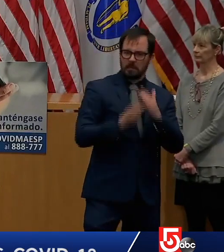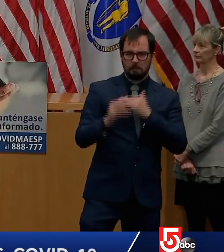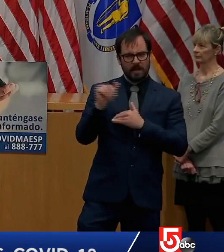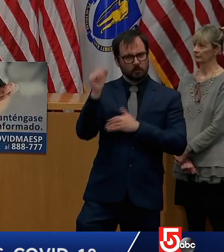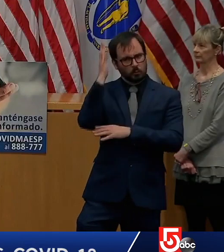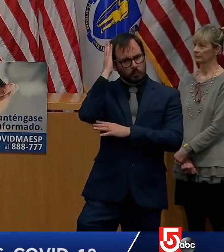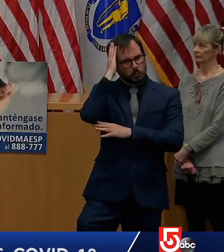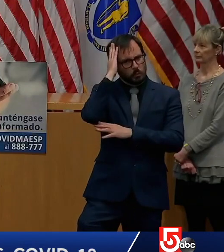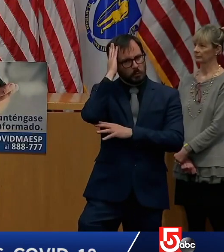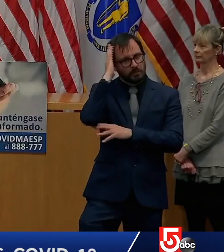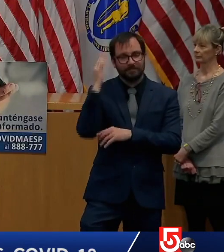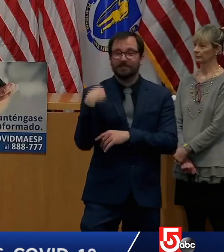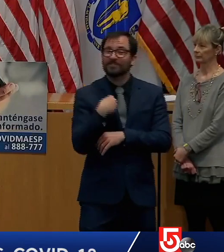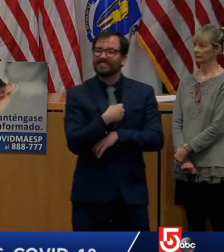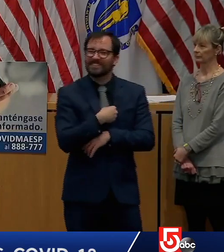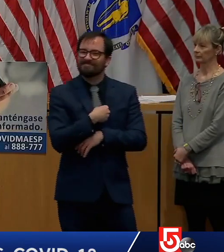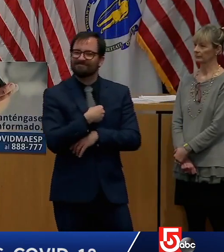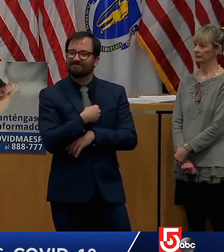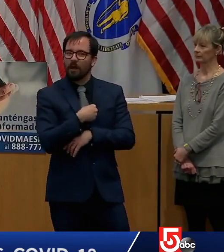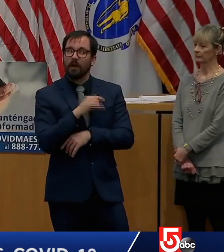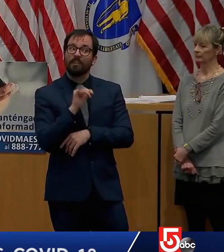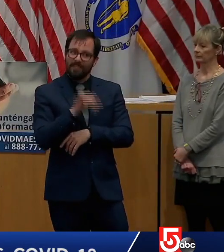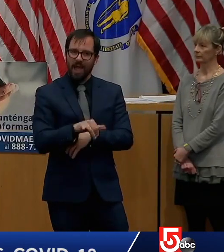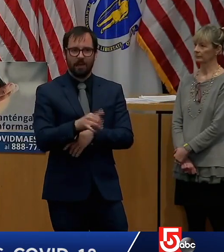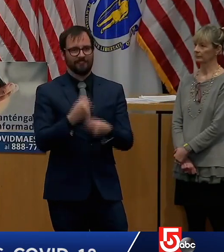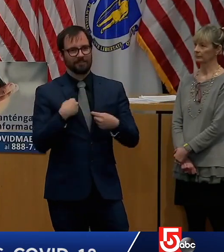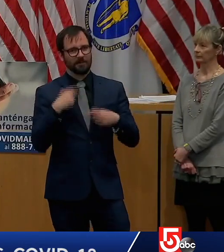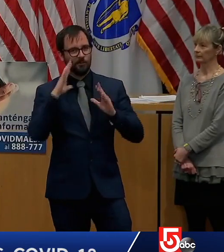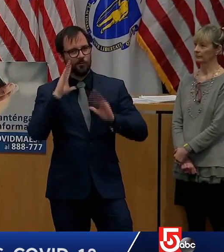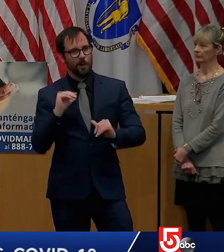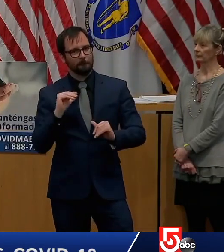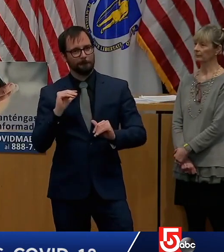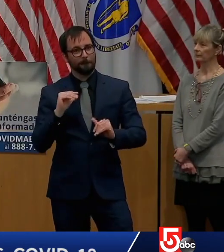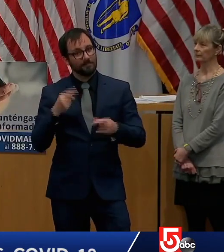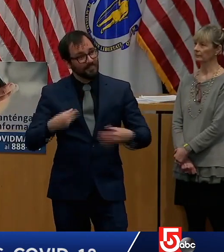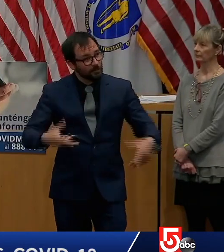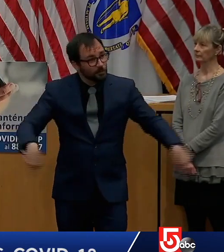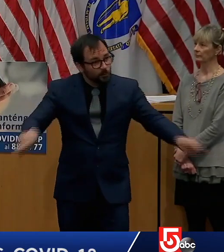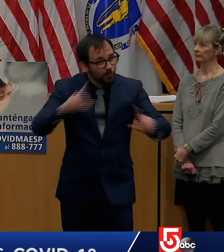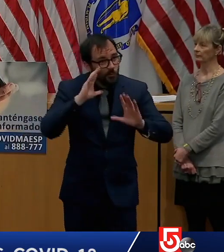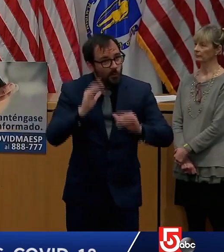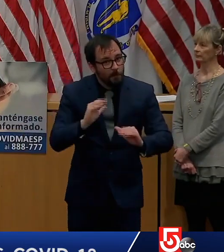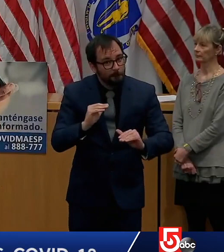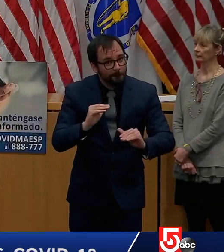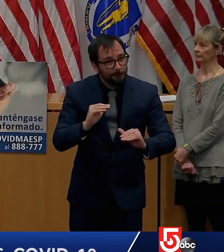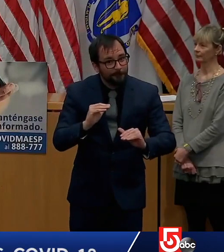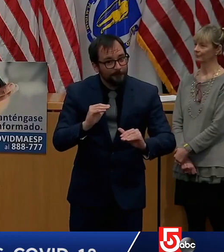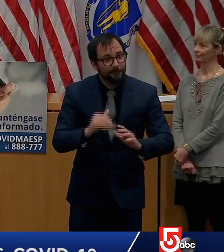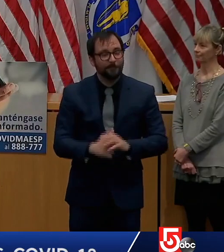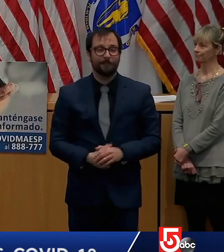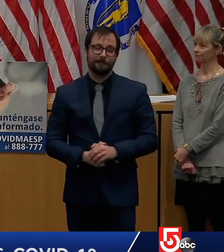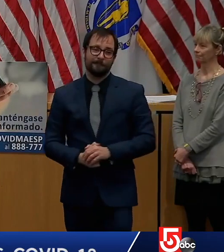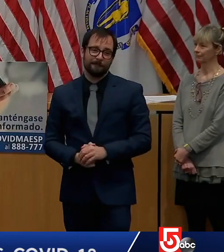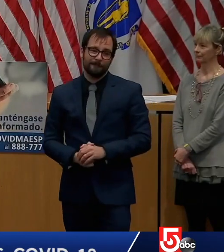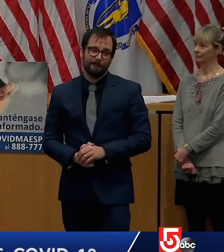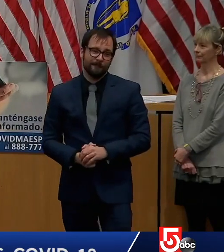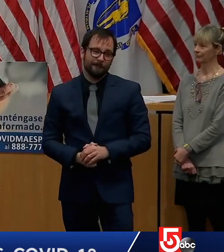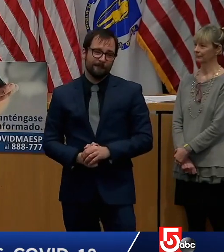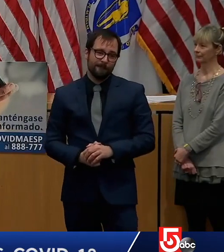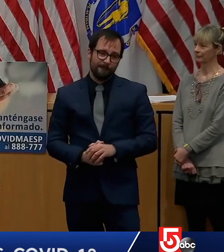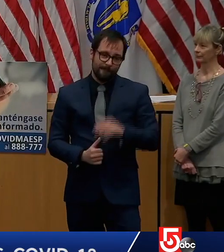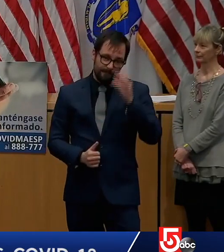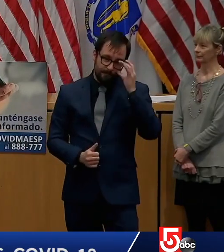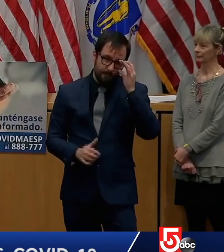I also take some hope from the fact that people for the most part have been pretty good about living